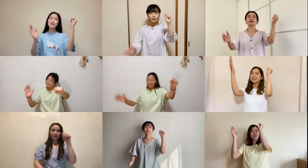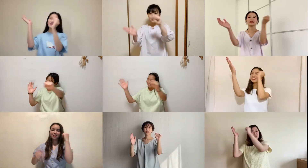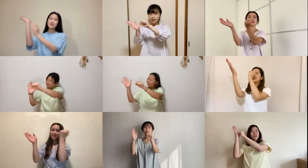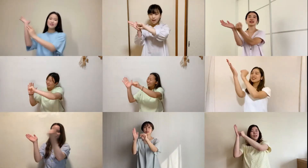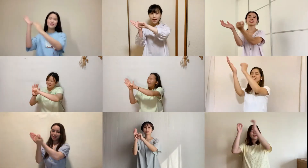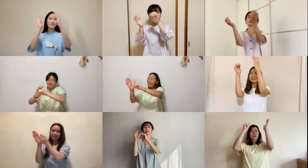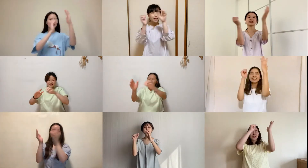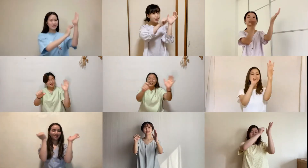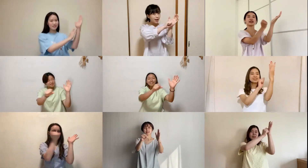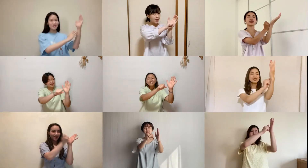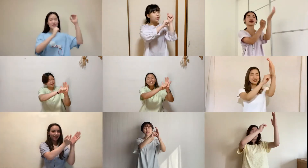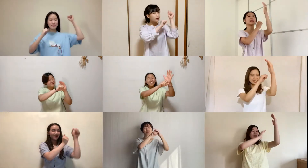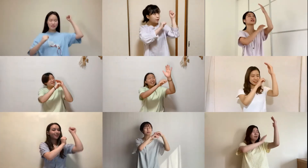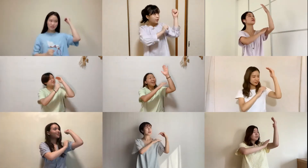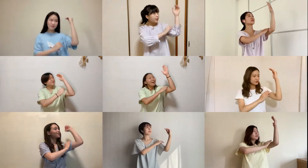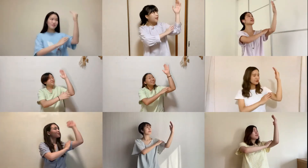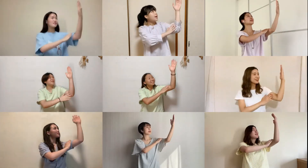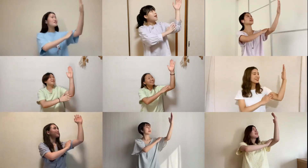our chains and set us free